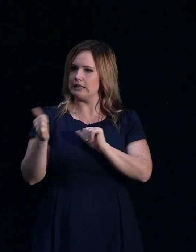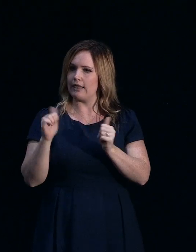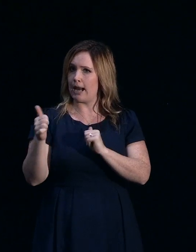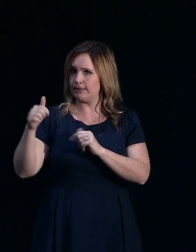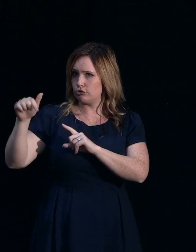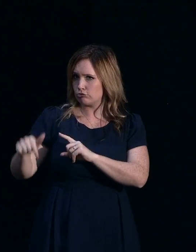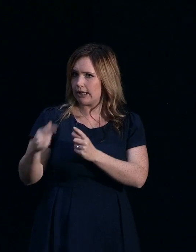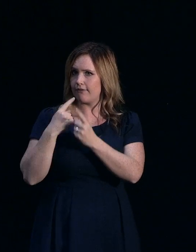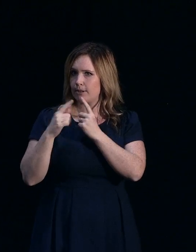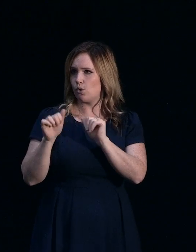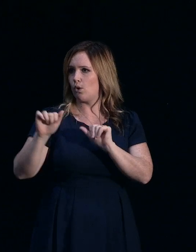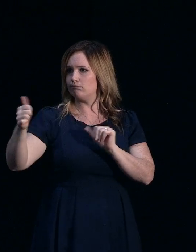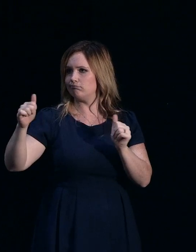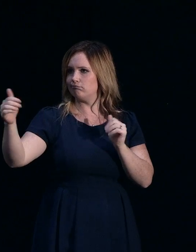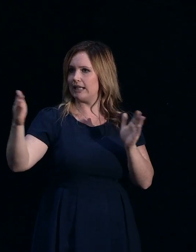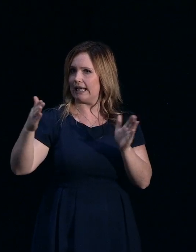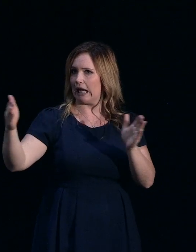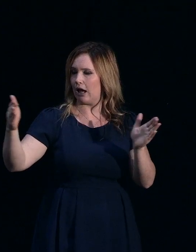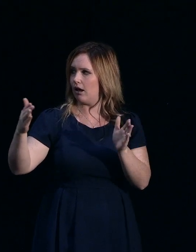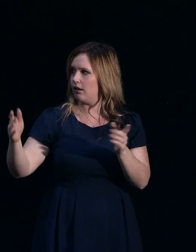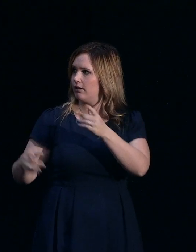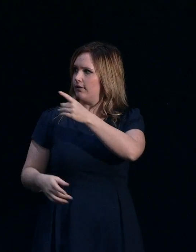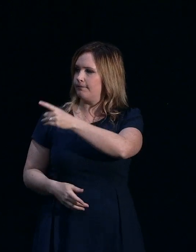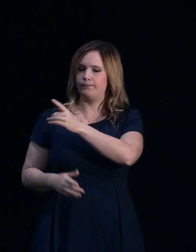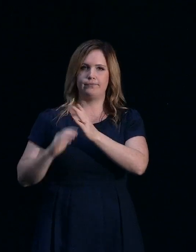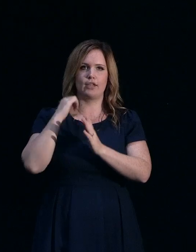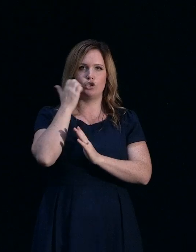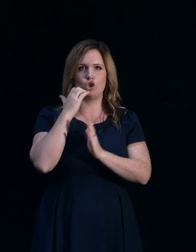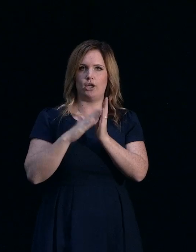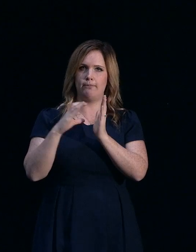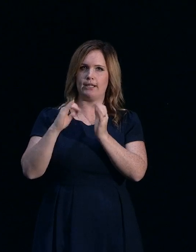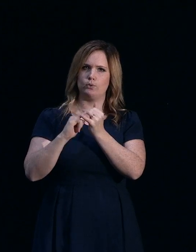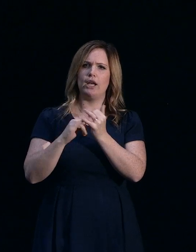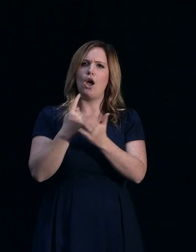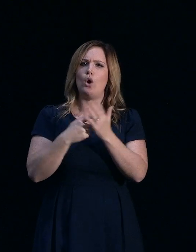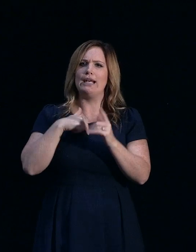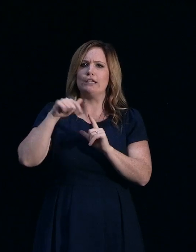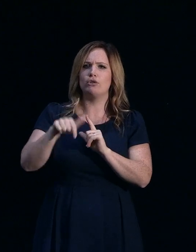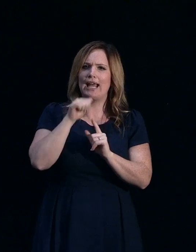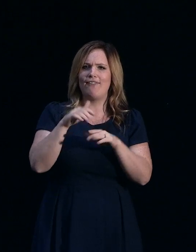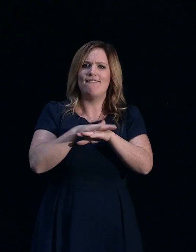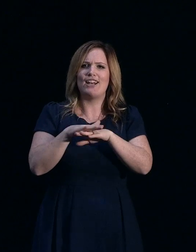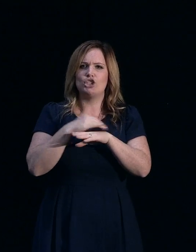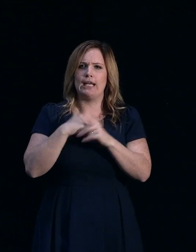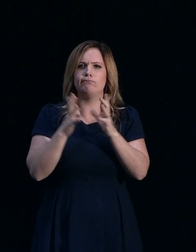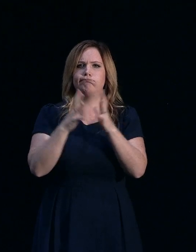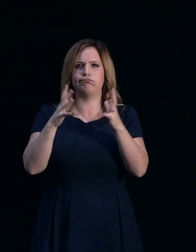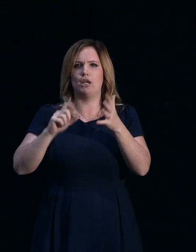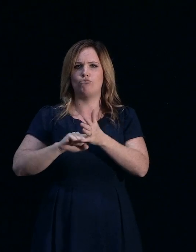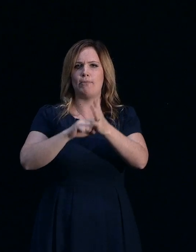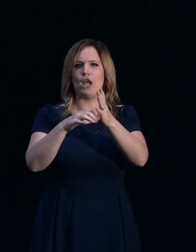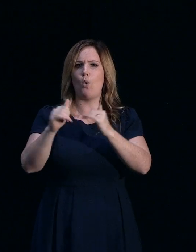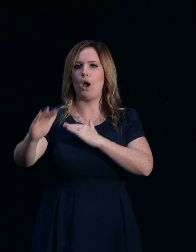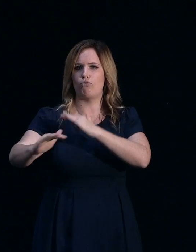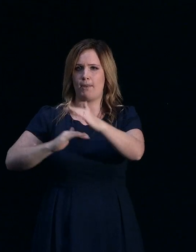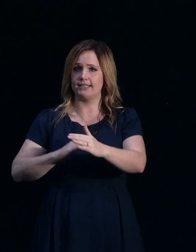Yeah. It's also important that the drilling is only needed if foundations need major repairs or replacement. If you've just